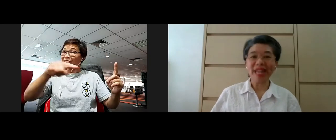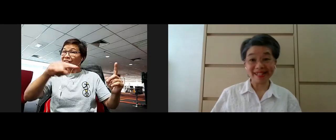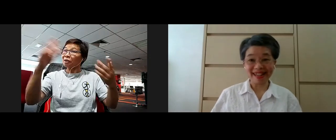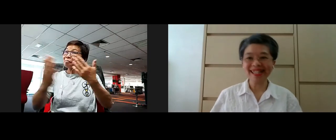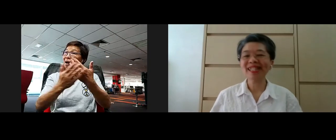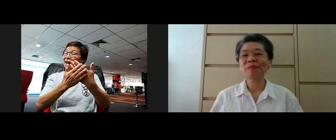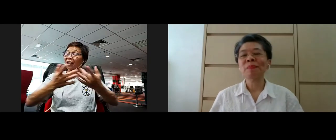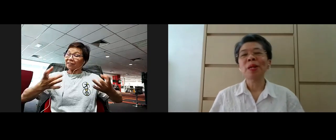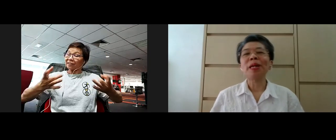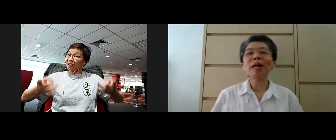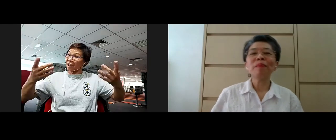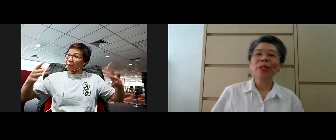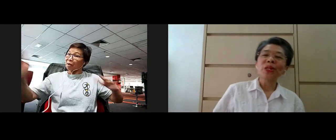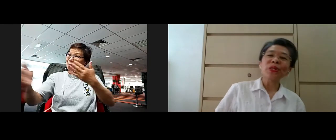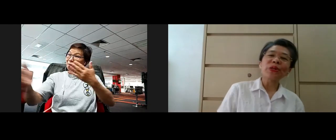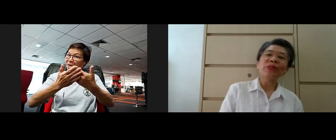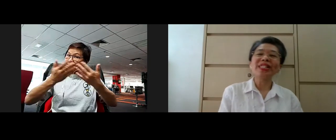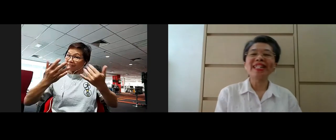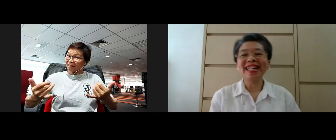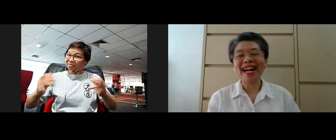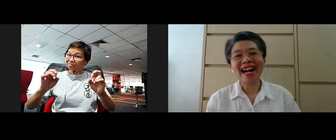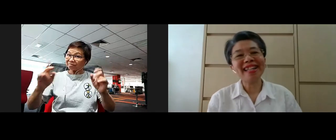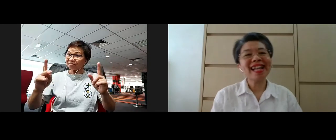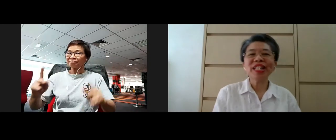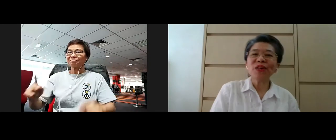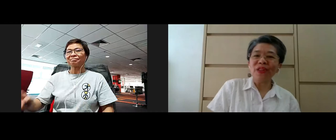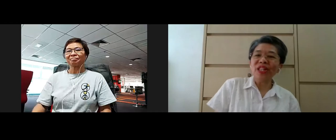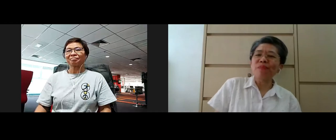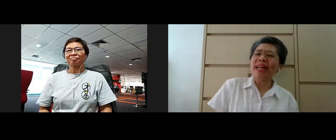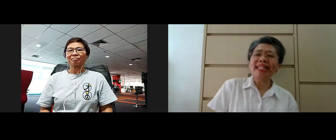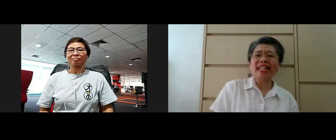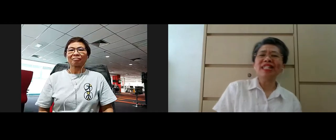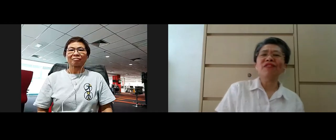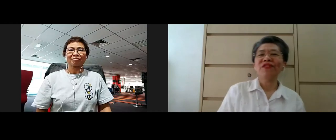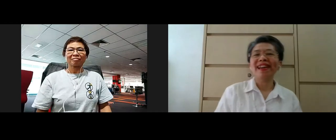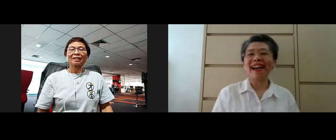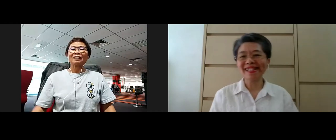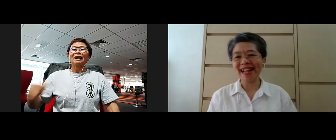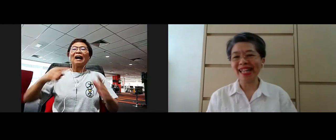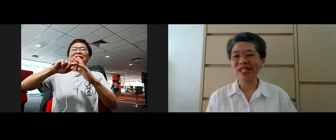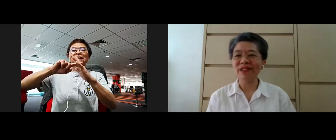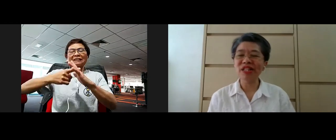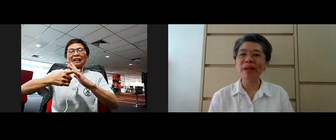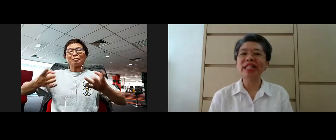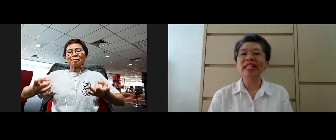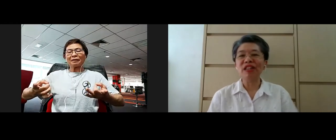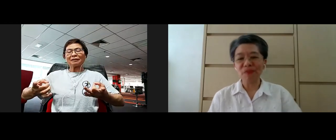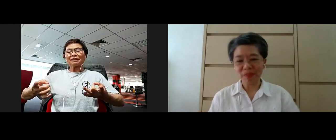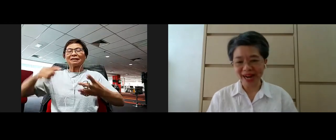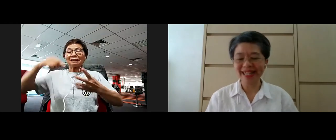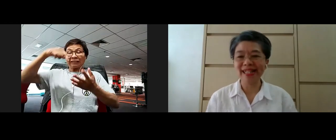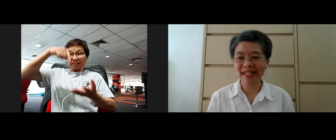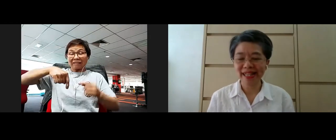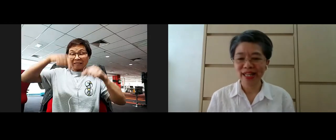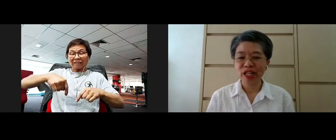from the exercise. So I start off with this meditative exercise or this meditative